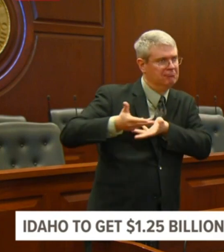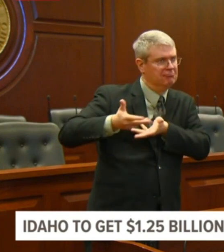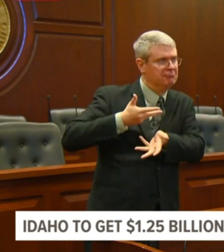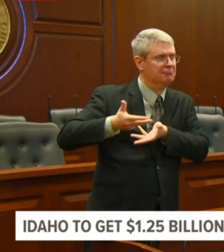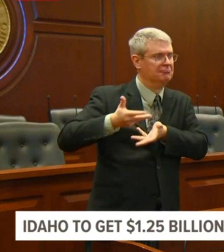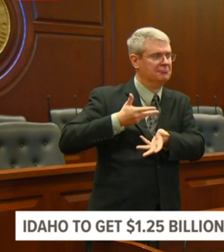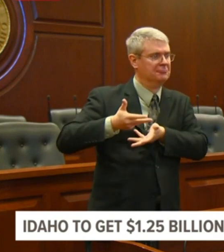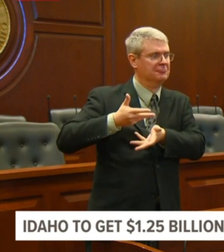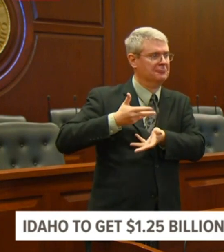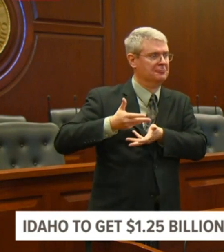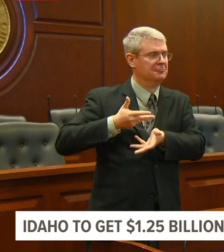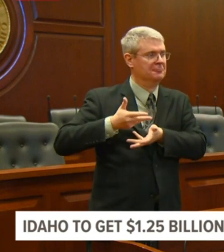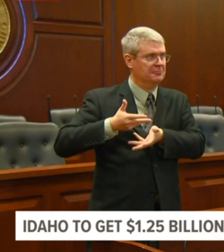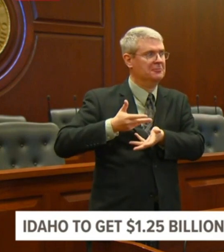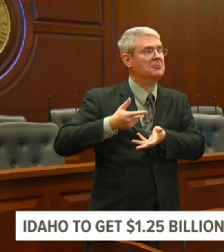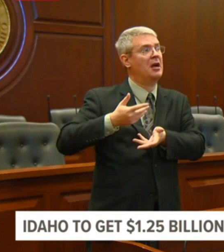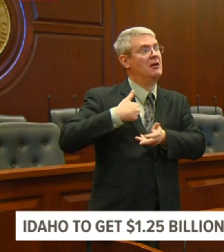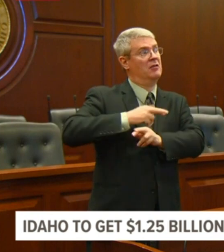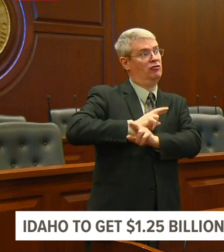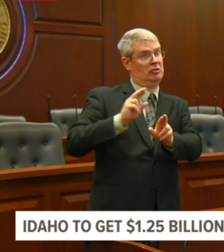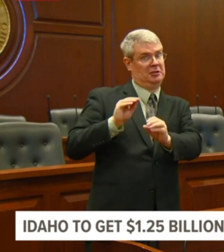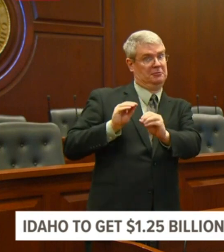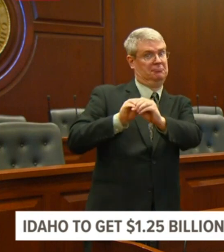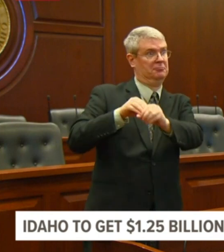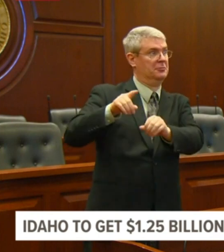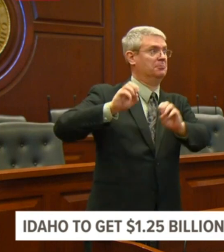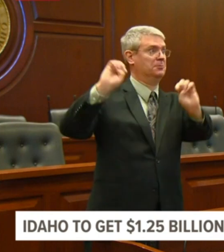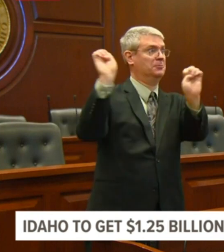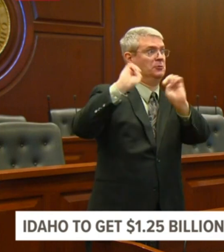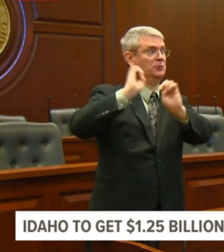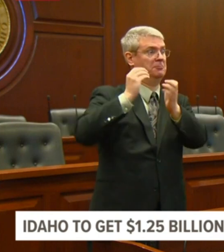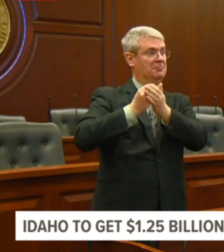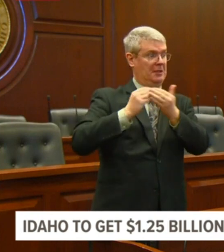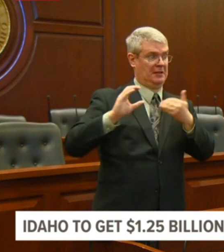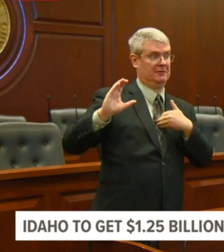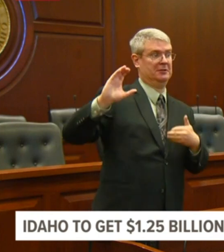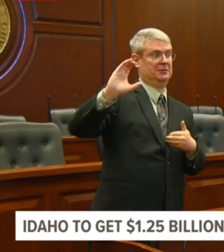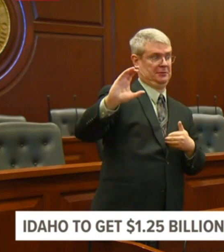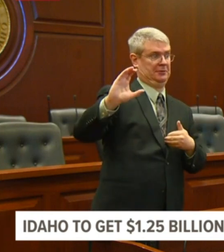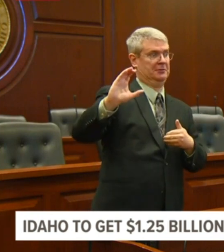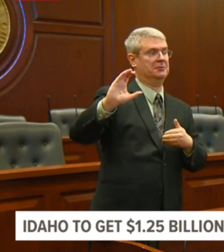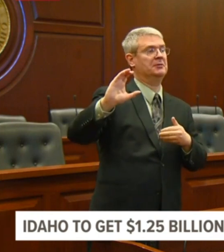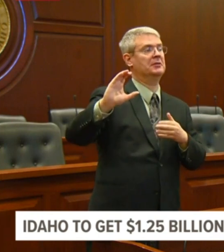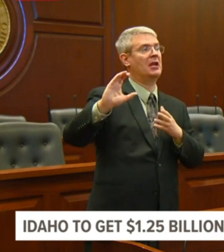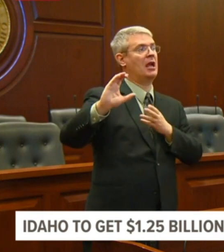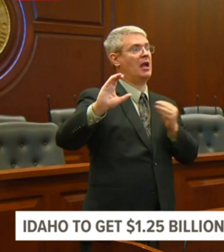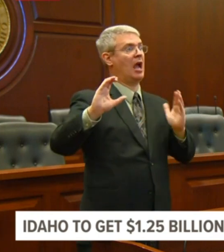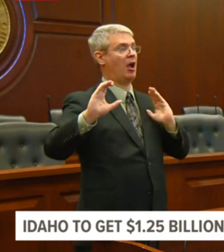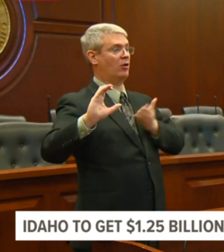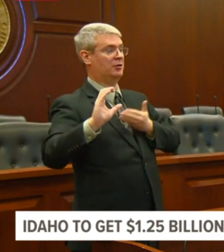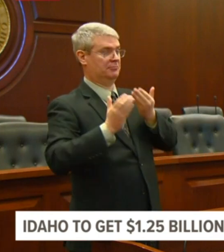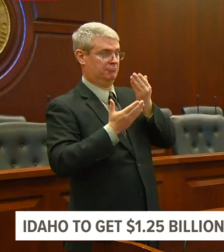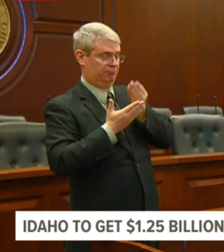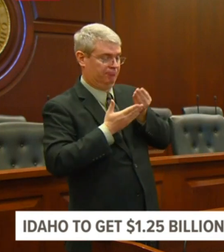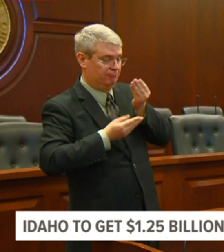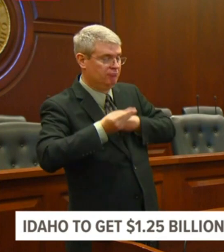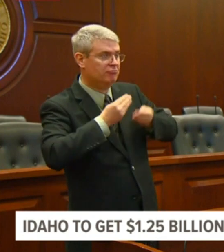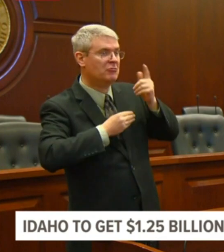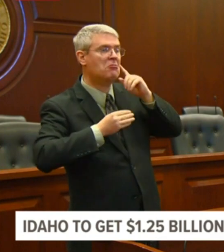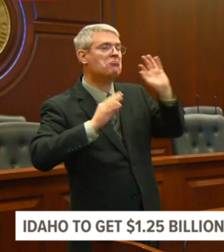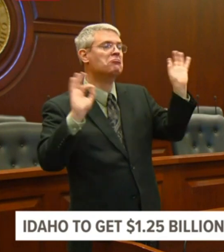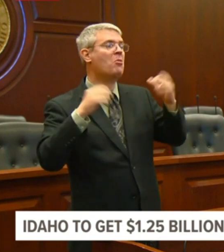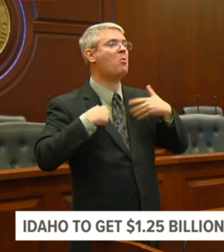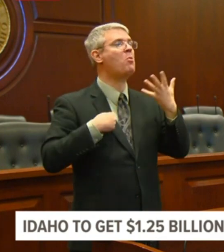ensuring only small conservative growth in our budgets. While the impact of the pandemic